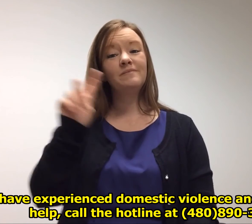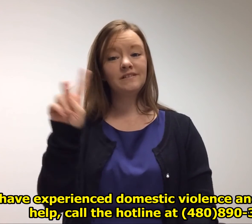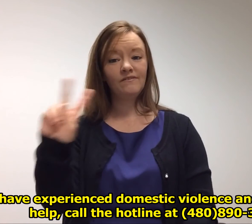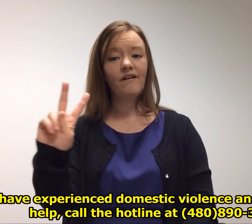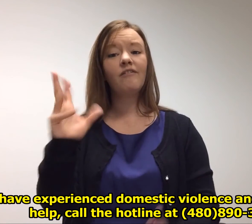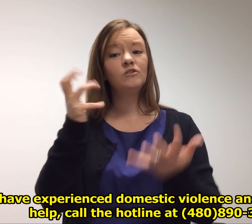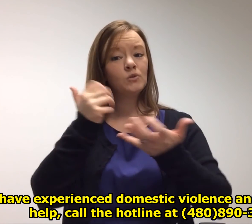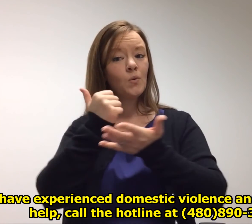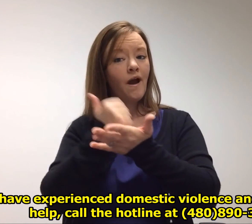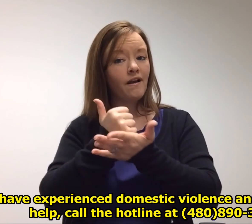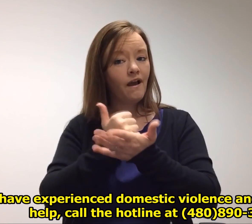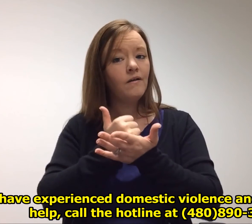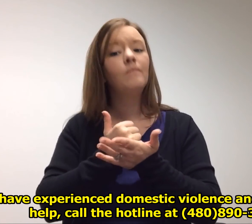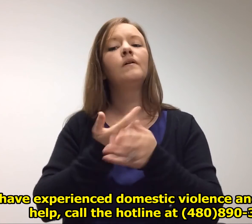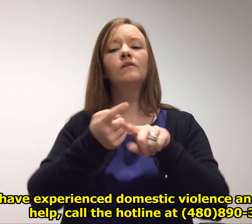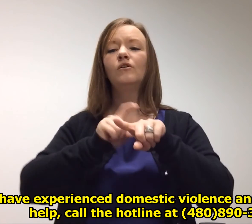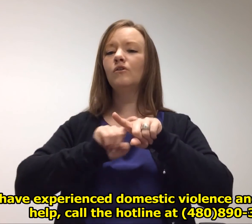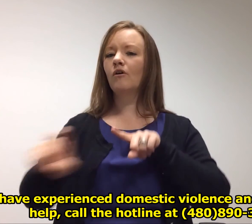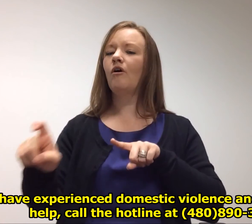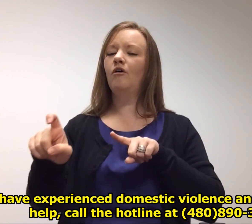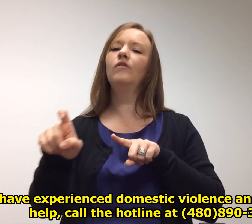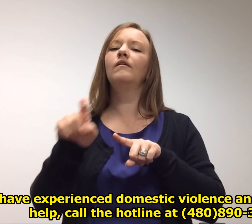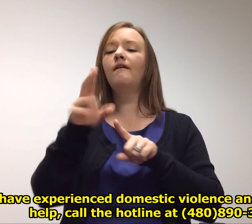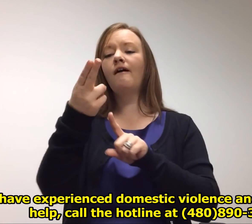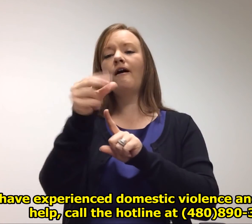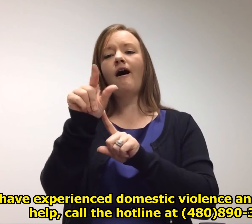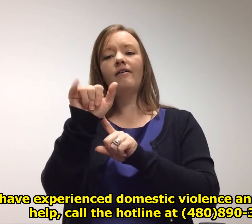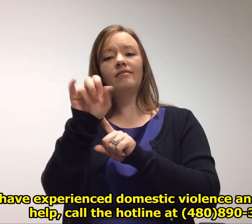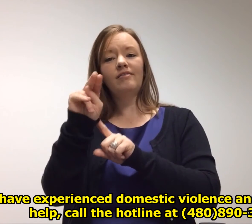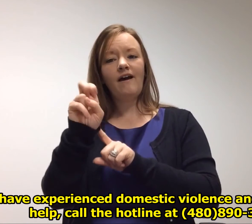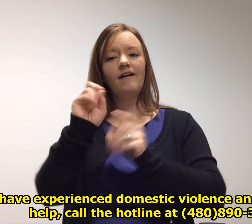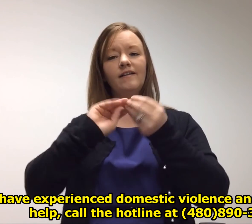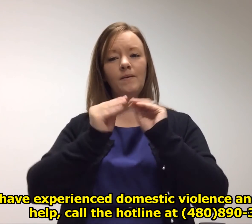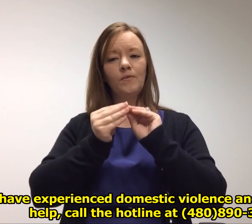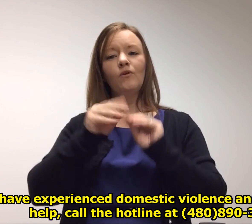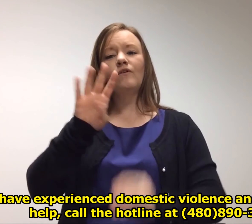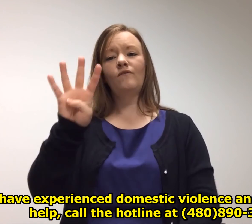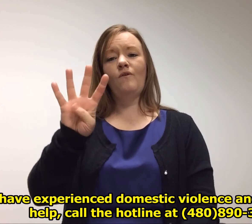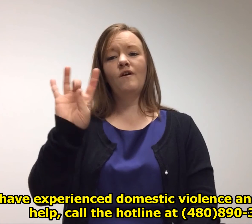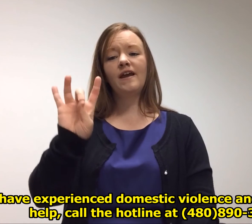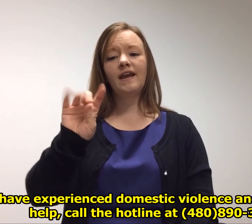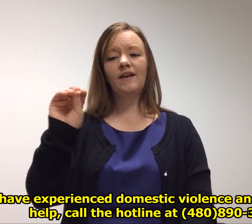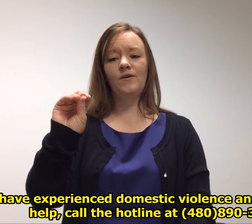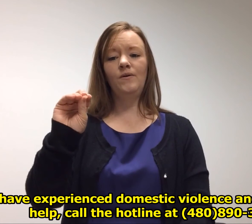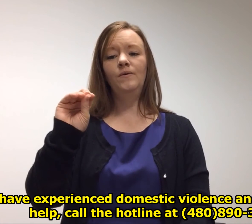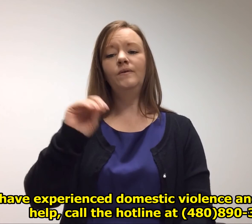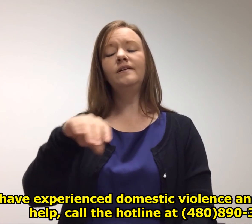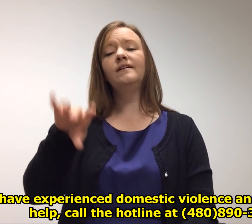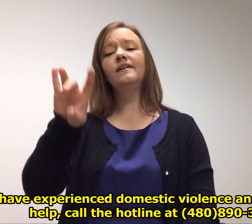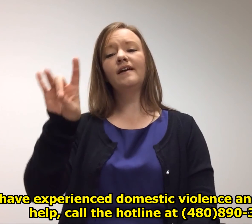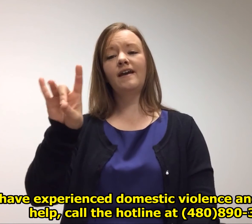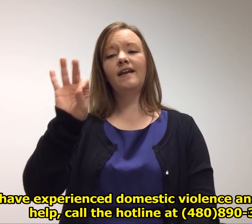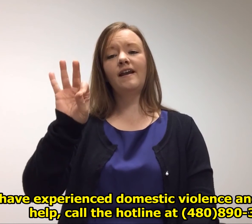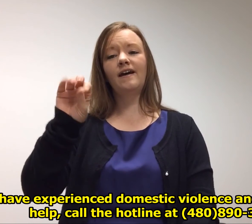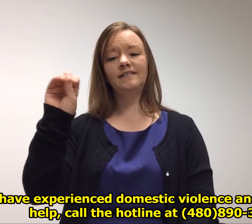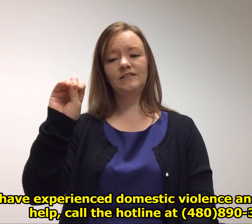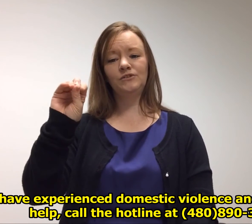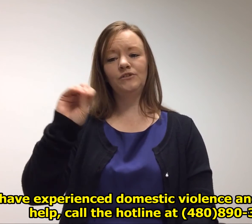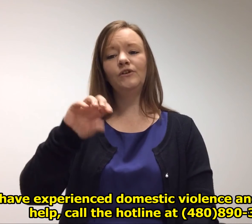If you have experienced domestic violence and you would like help, call the hotline at 480-890